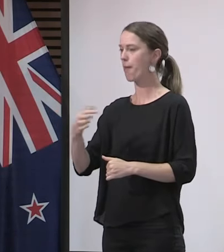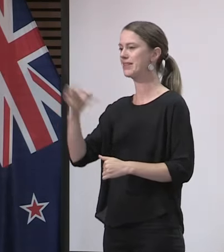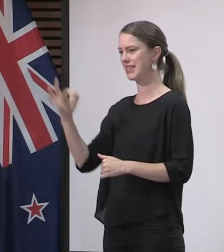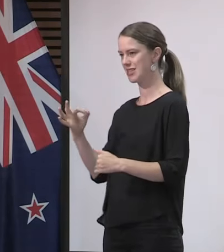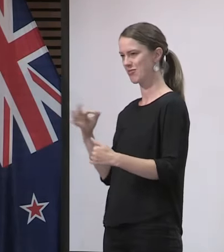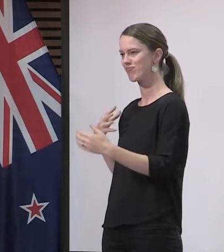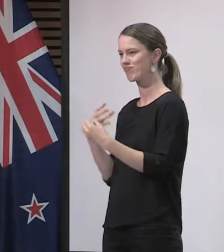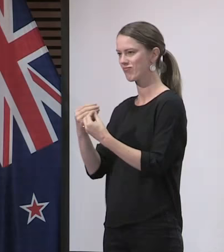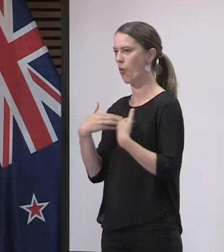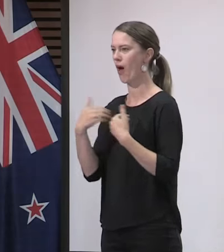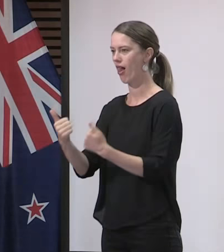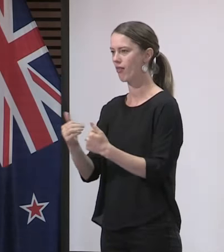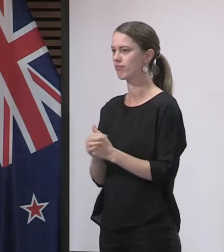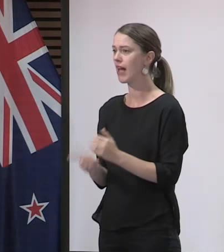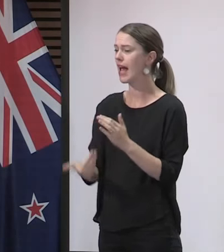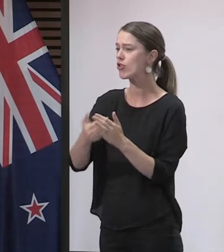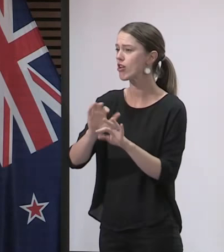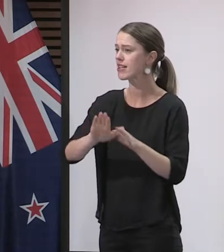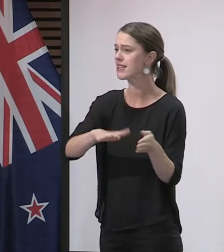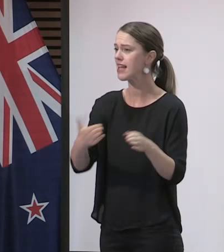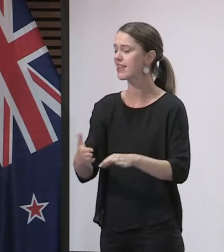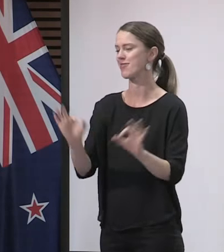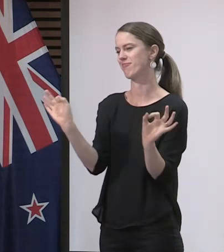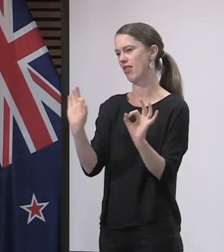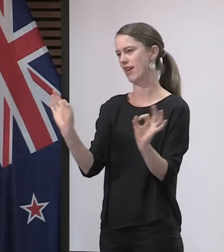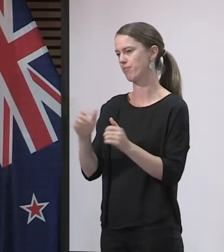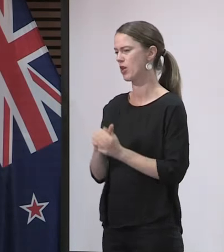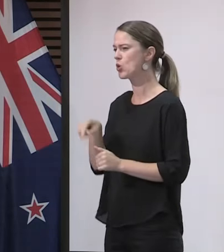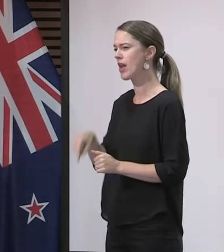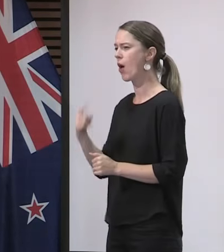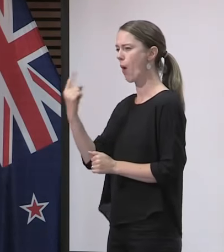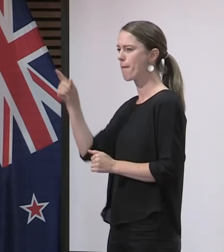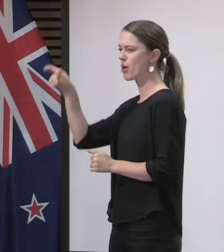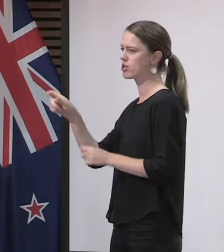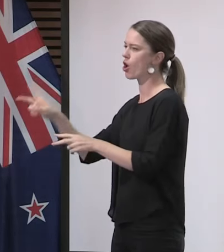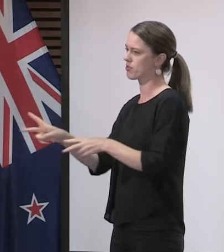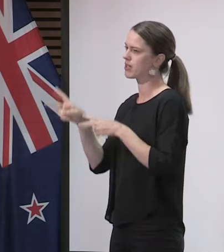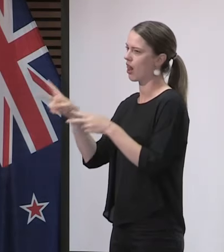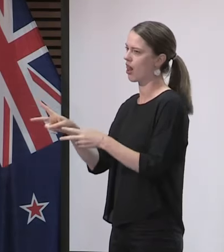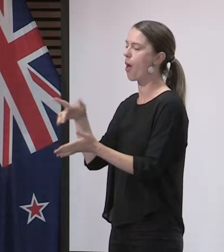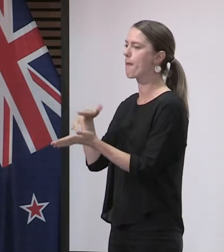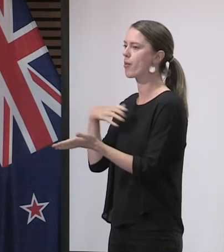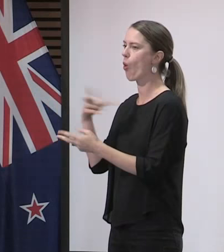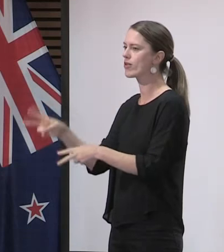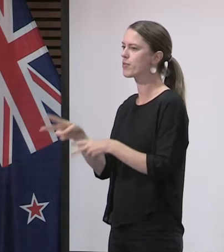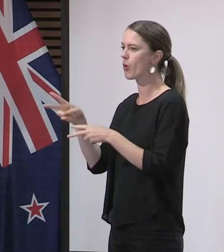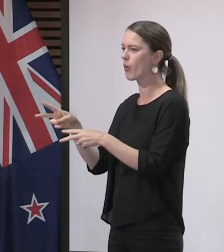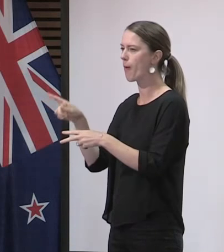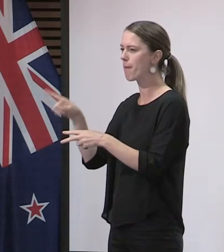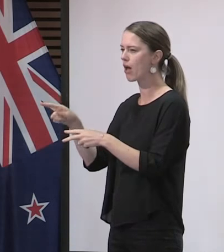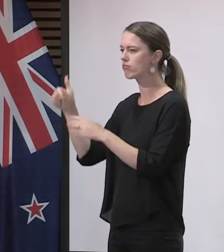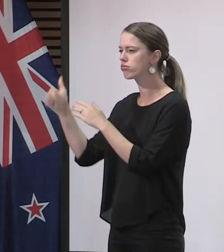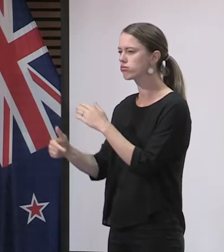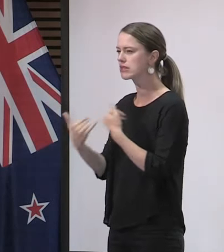There are no additional deaths to report, and today there is just one person in hospital still in Middlemore Hospital and not requiring